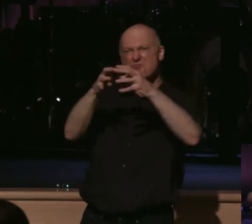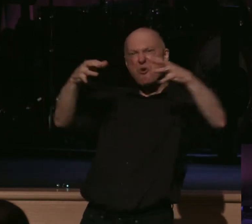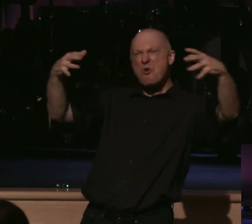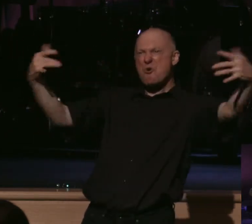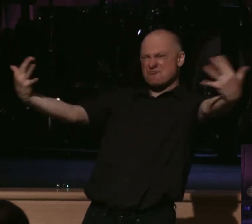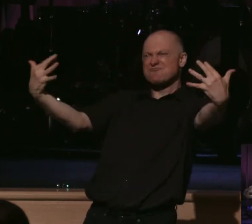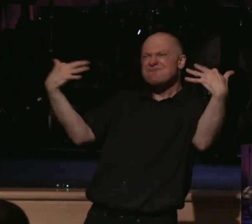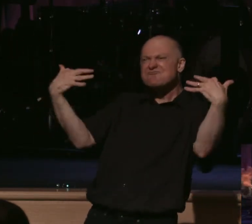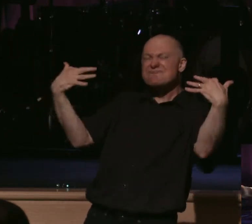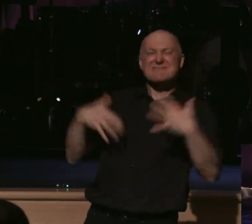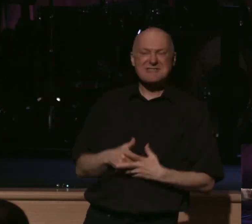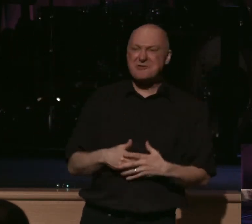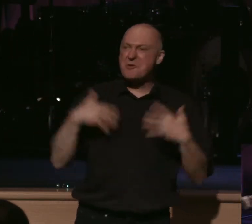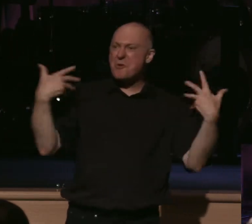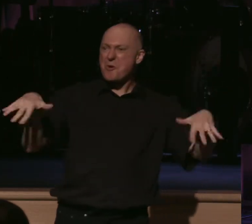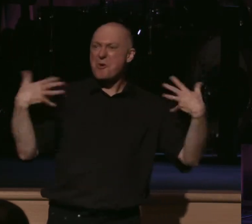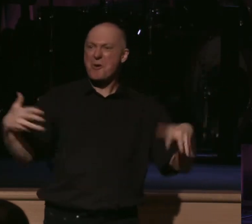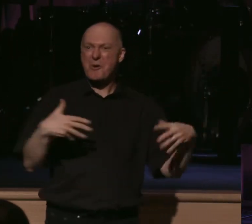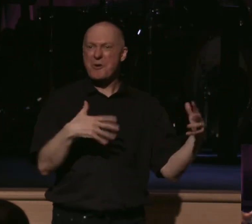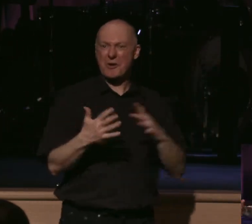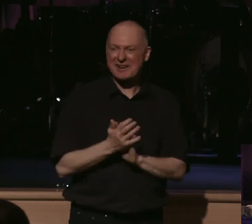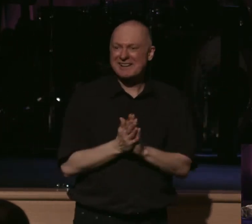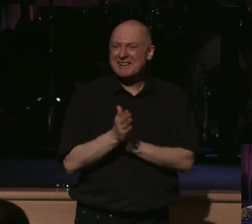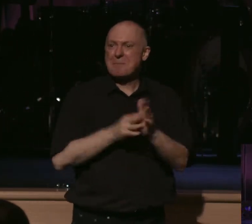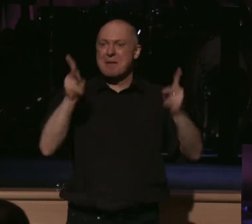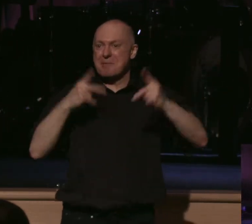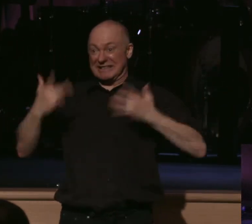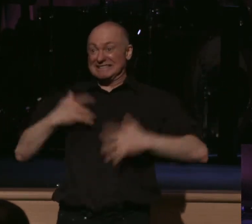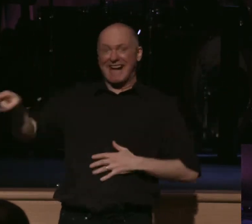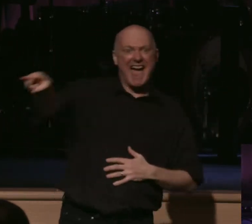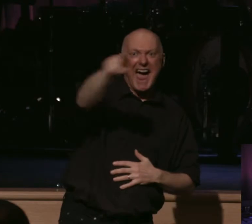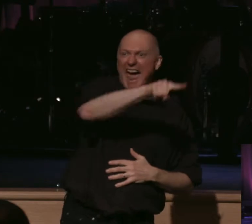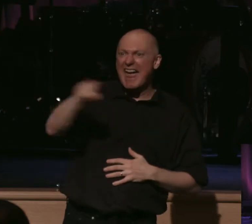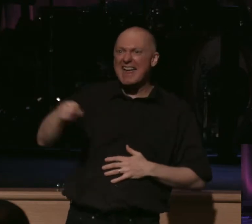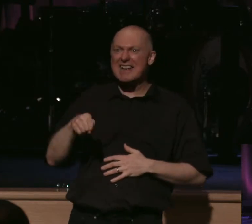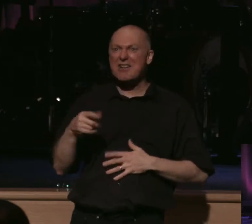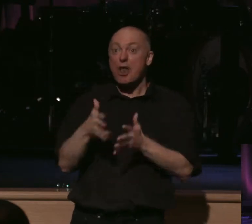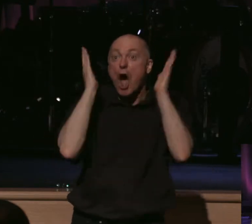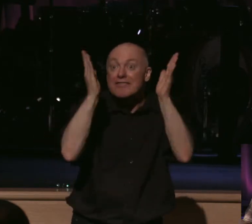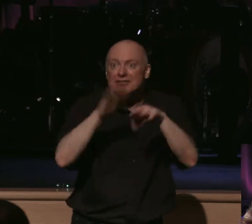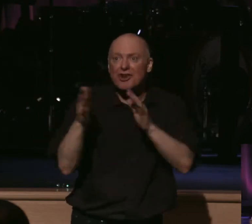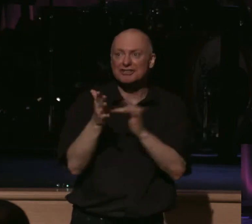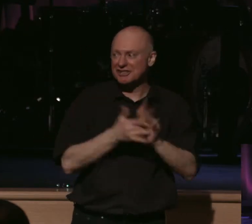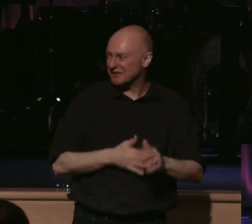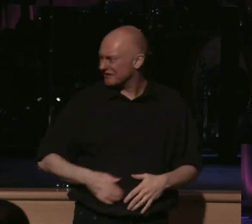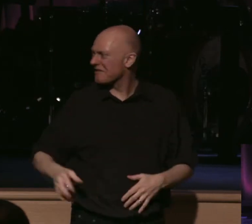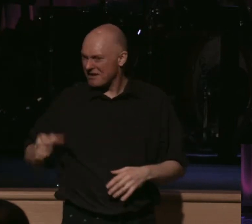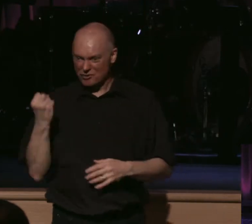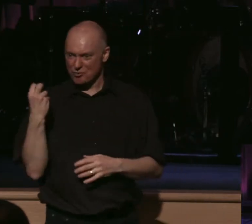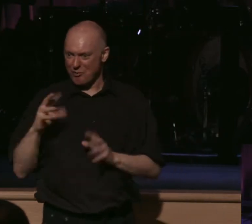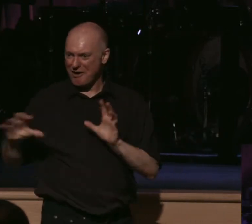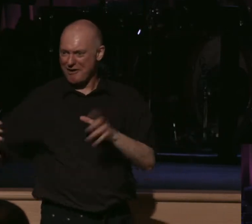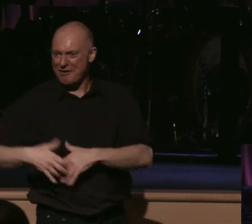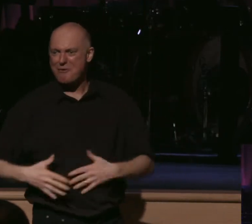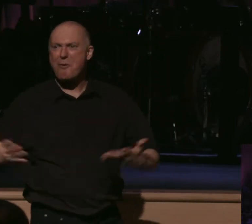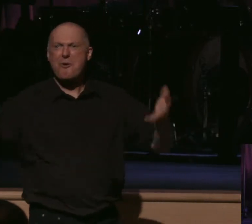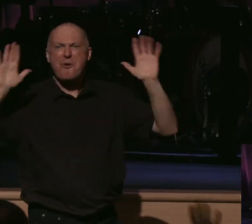man. He is gathering this group of people, and people are excited. So much attention. He's performing miracles. I mean, this is so